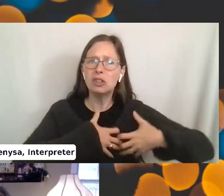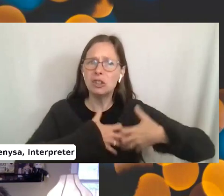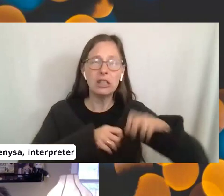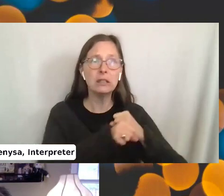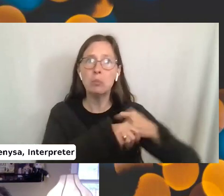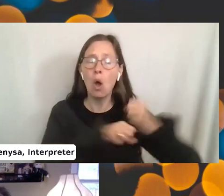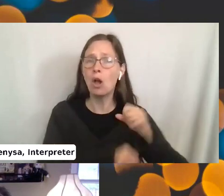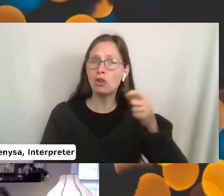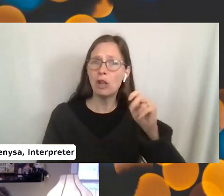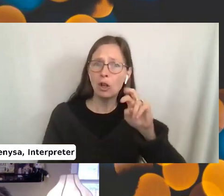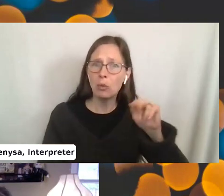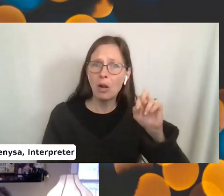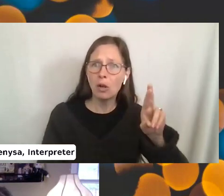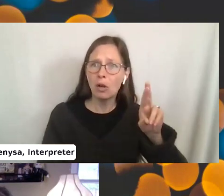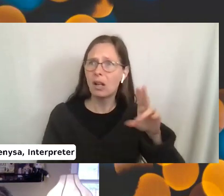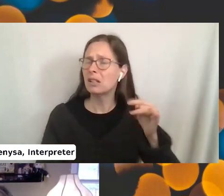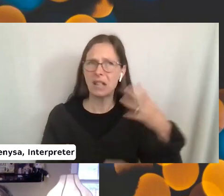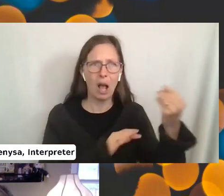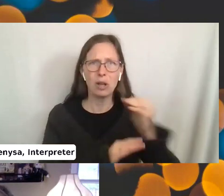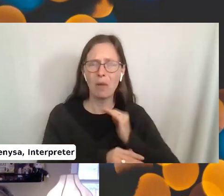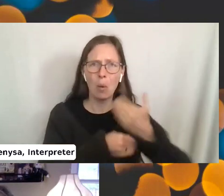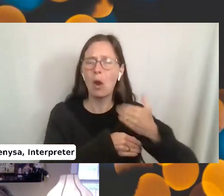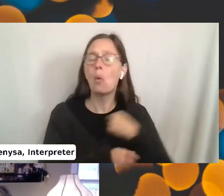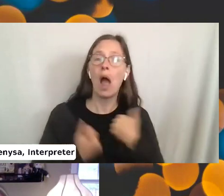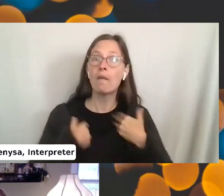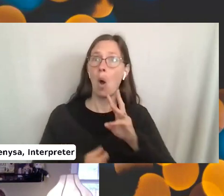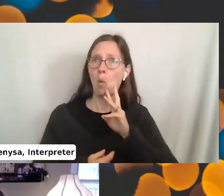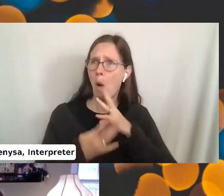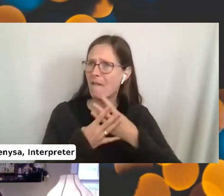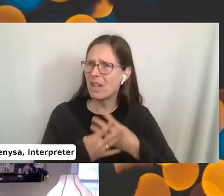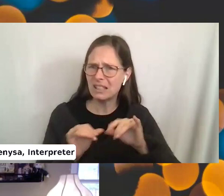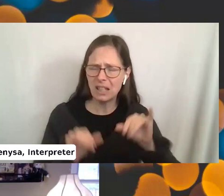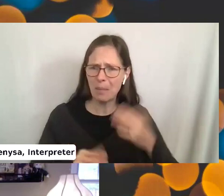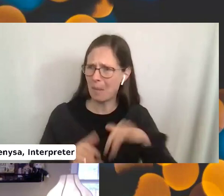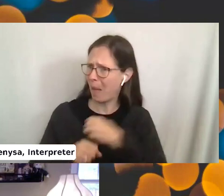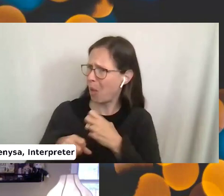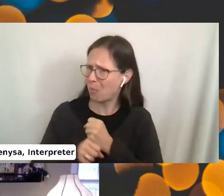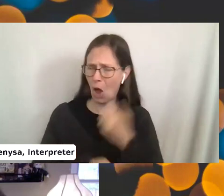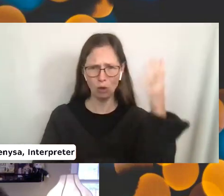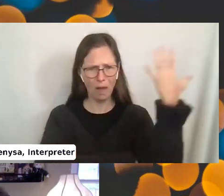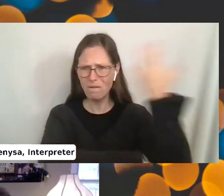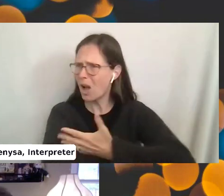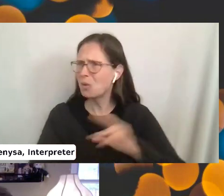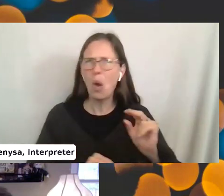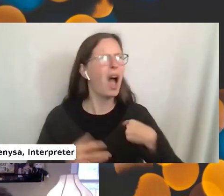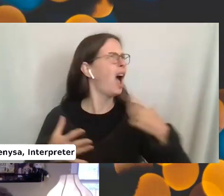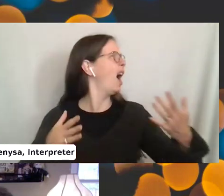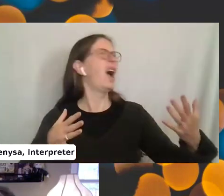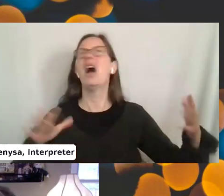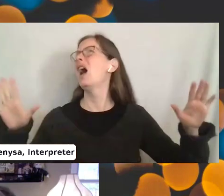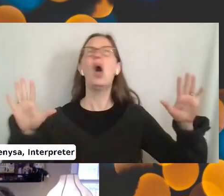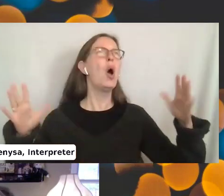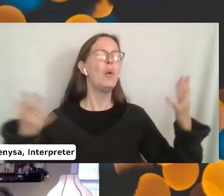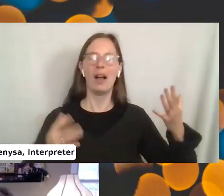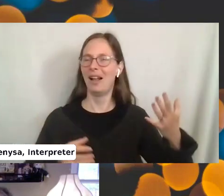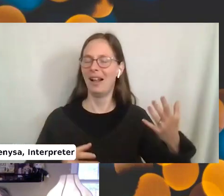So did the water, because we have a water filtration system. Like, did that blow up? Did a tree fall? No, there was no, what? It's like a